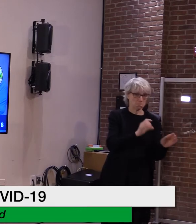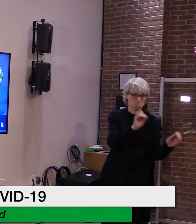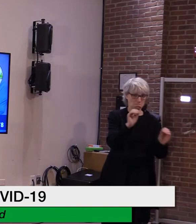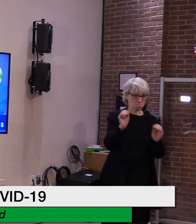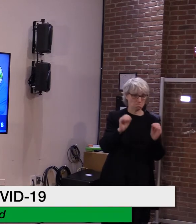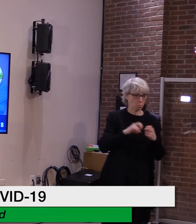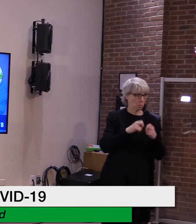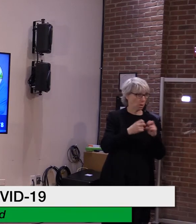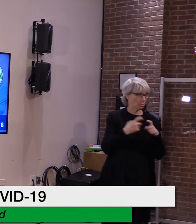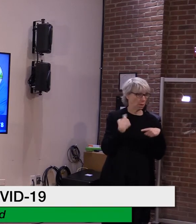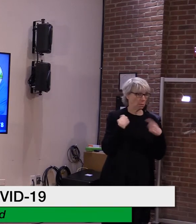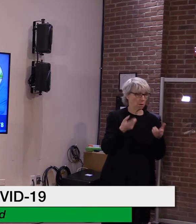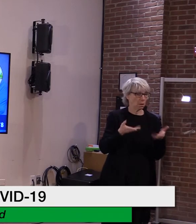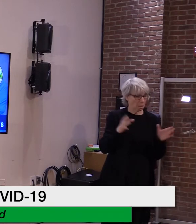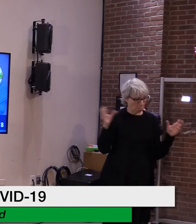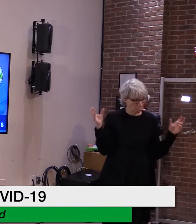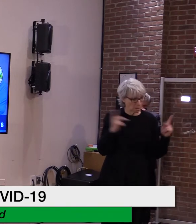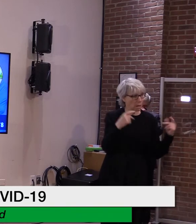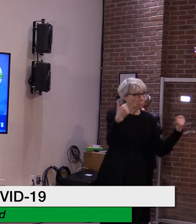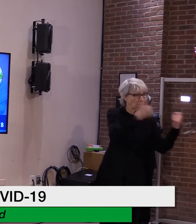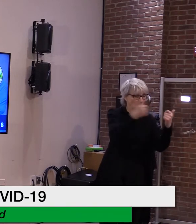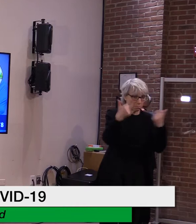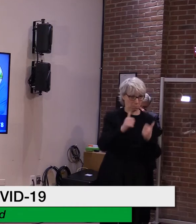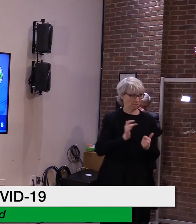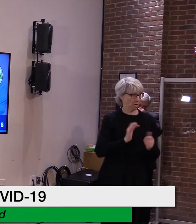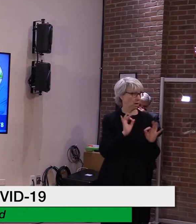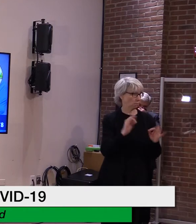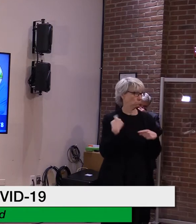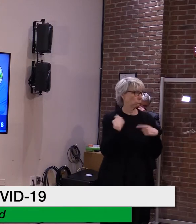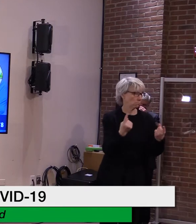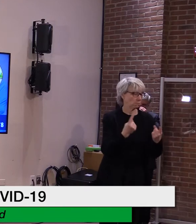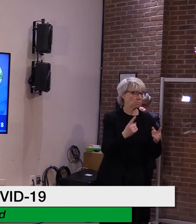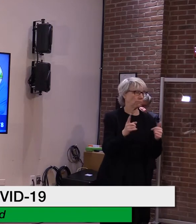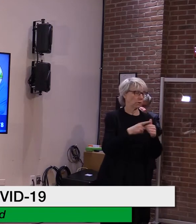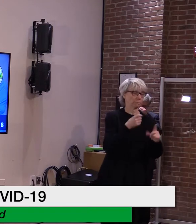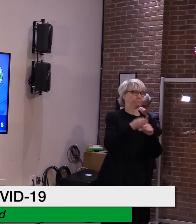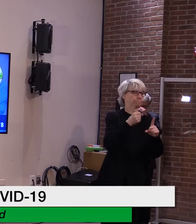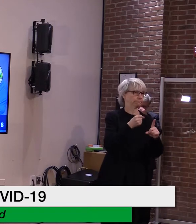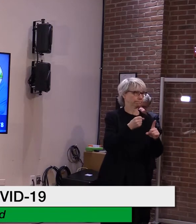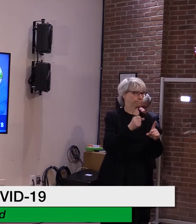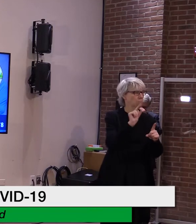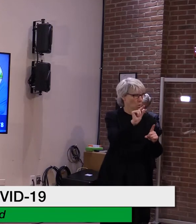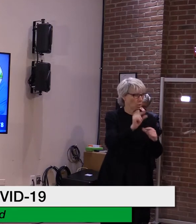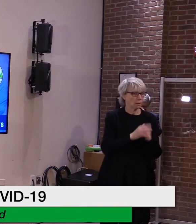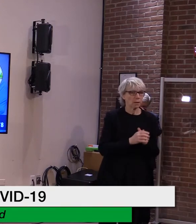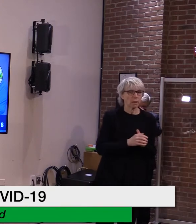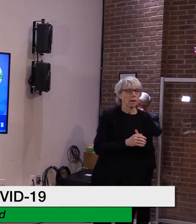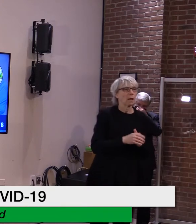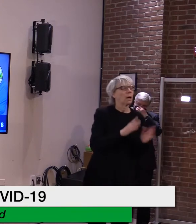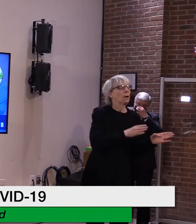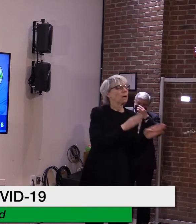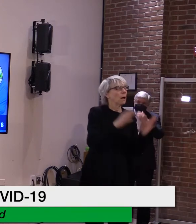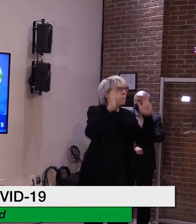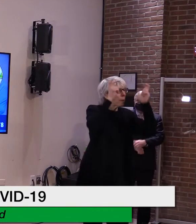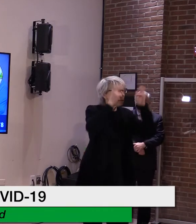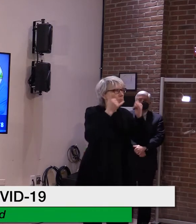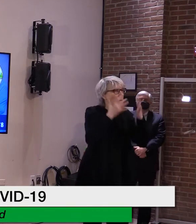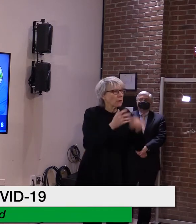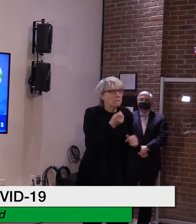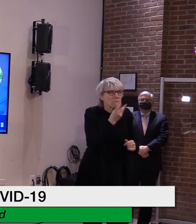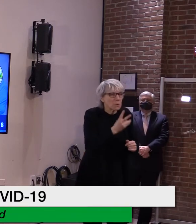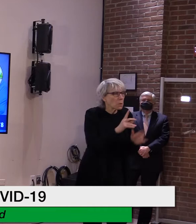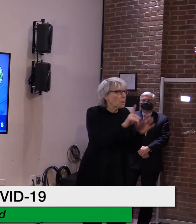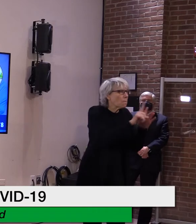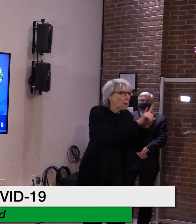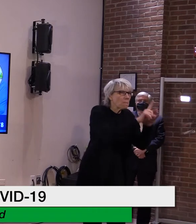we allowed competition. Likewise, we have noticed isolated instances of basketball players with COVID,